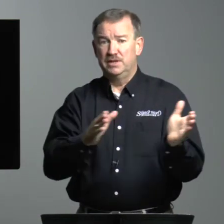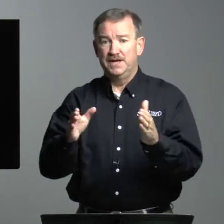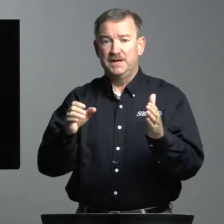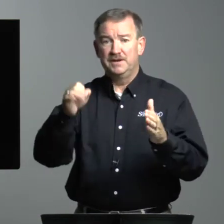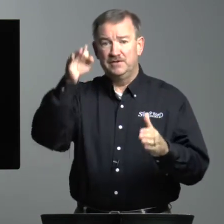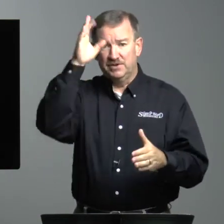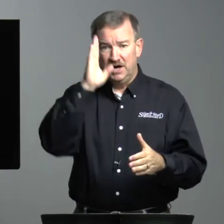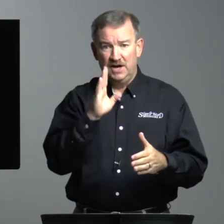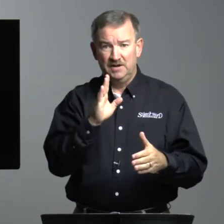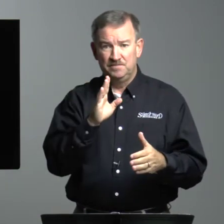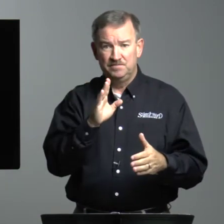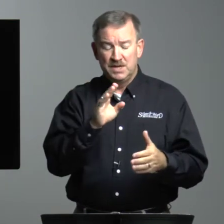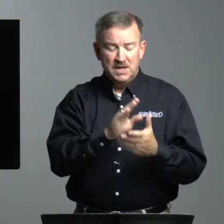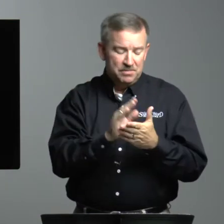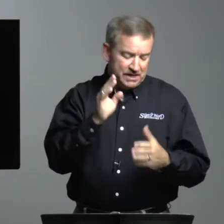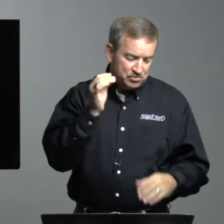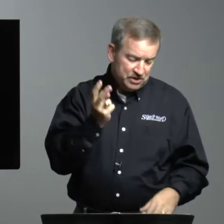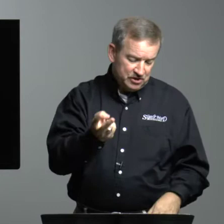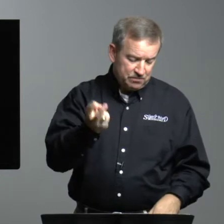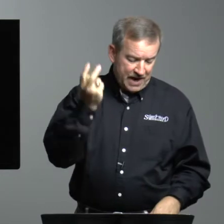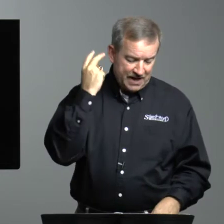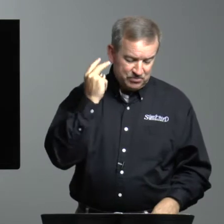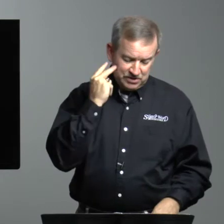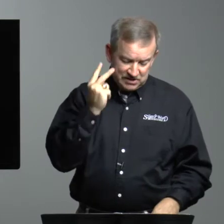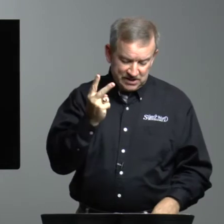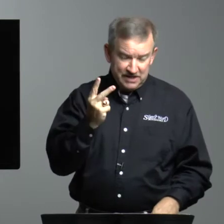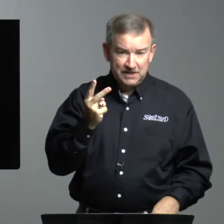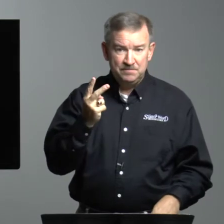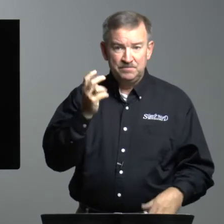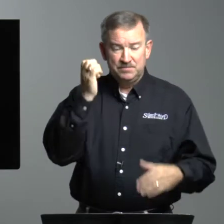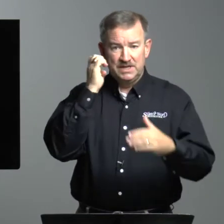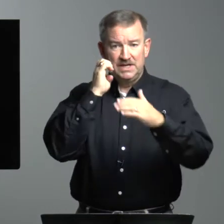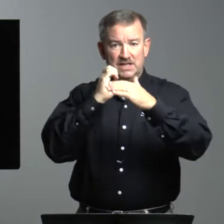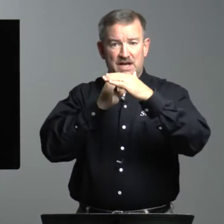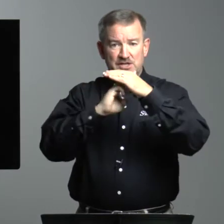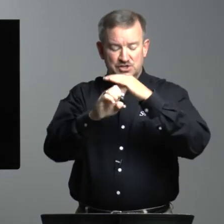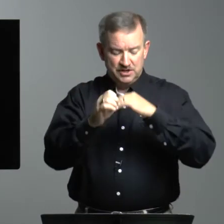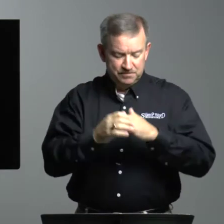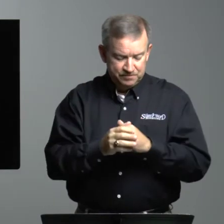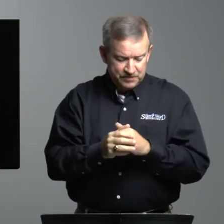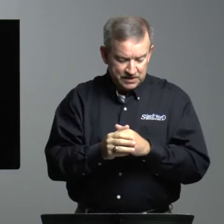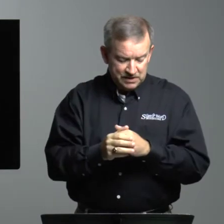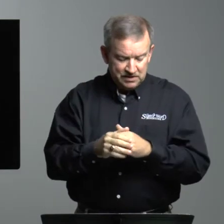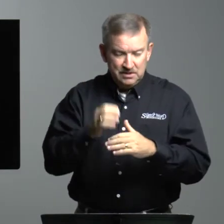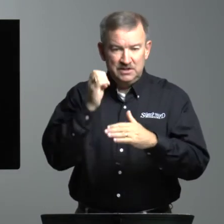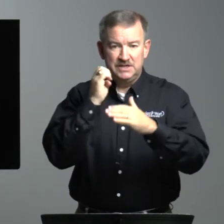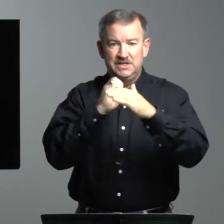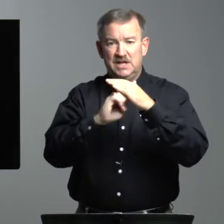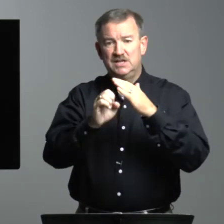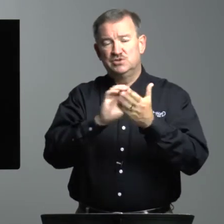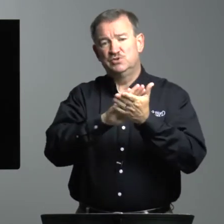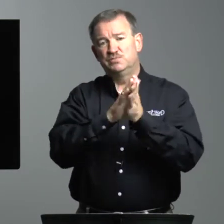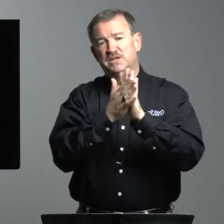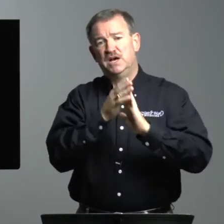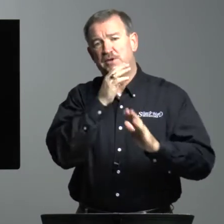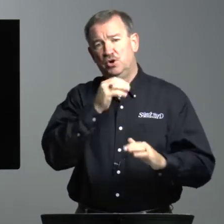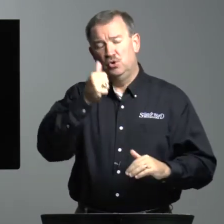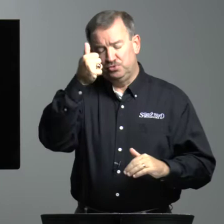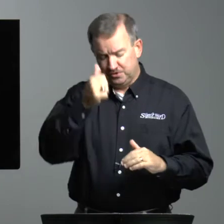plan of God. But as we look back, we see Elijah. Elijah was becoming older.